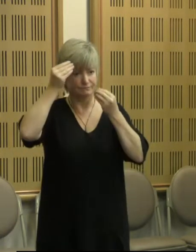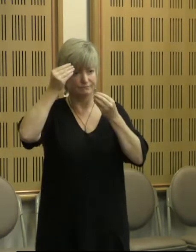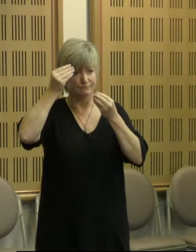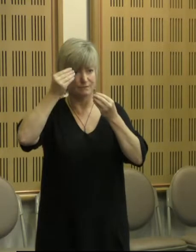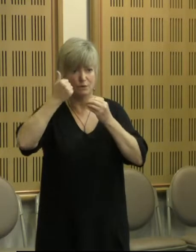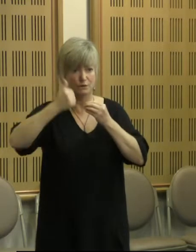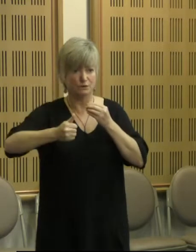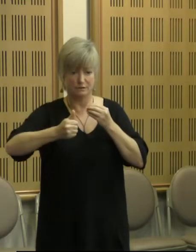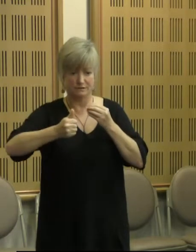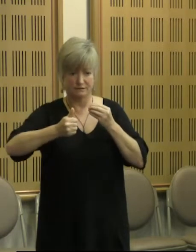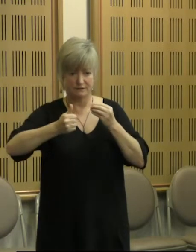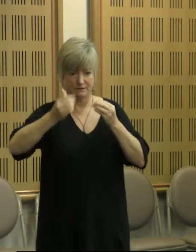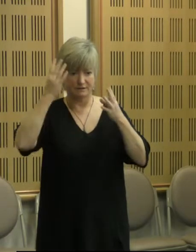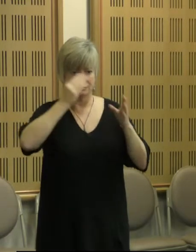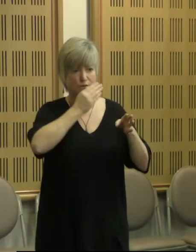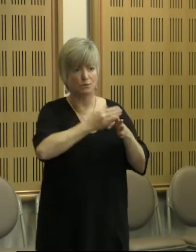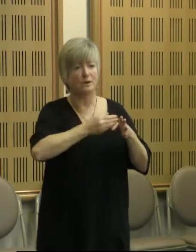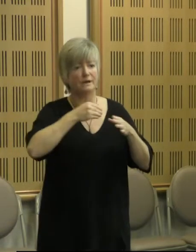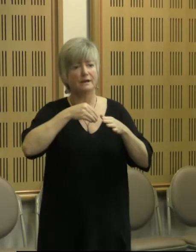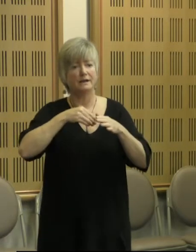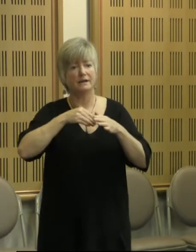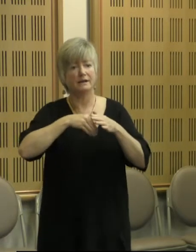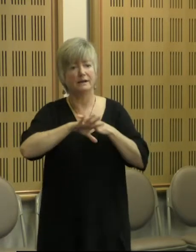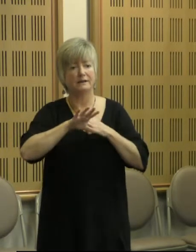learning to move into the, to work in that area with that community.